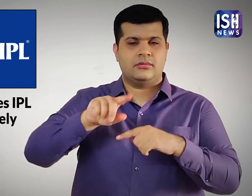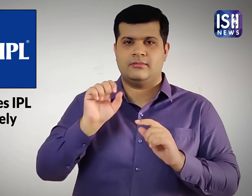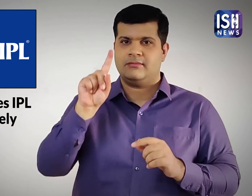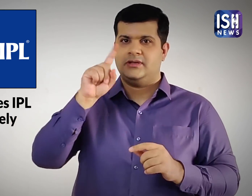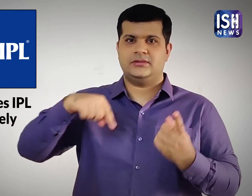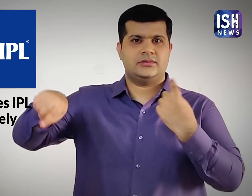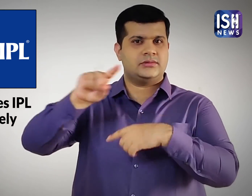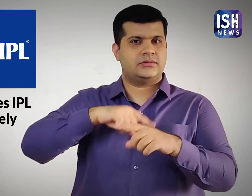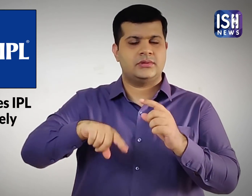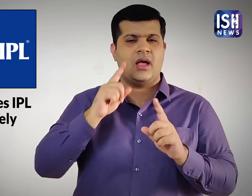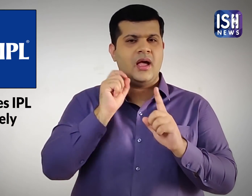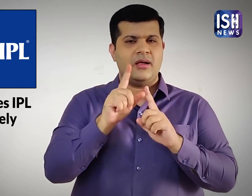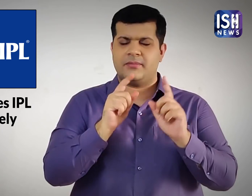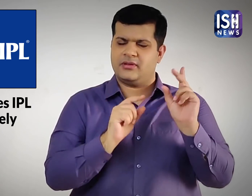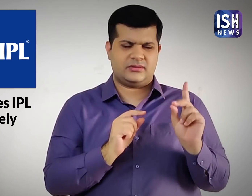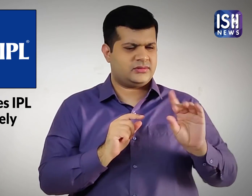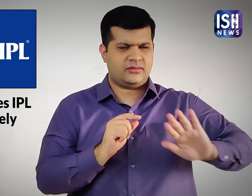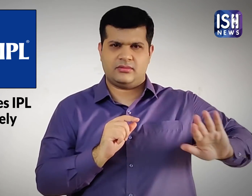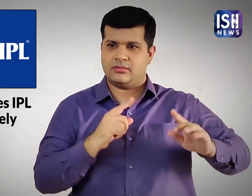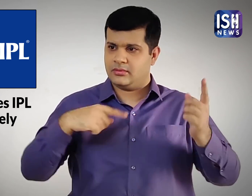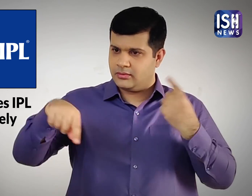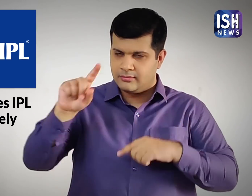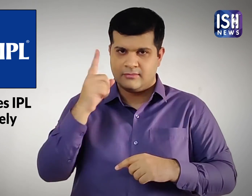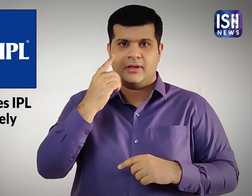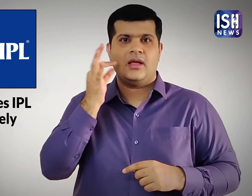As human lives are more important than cricket matches.